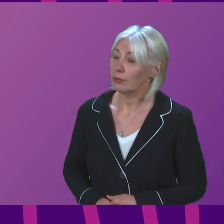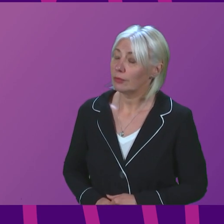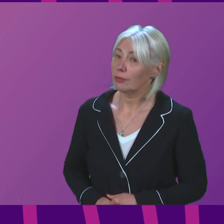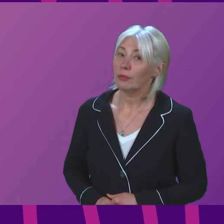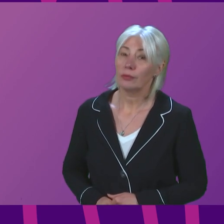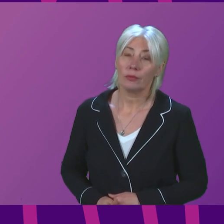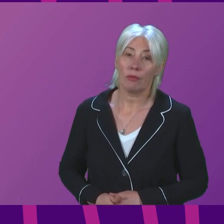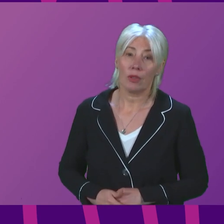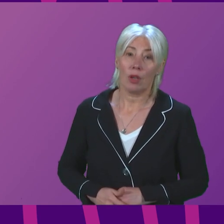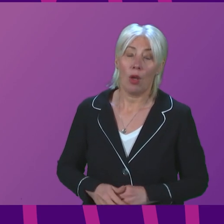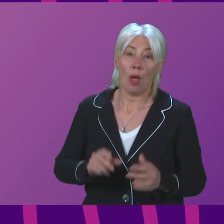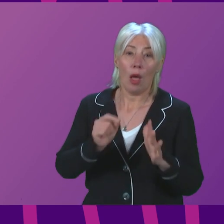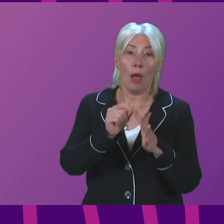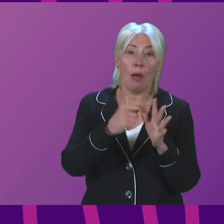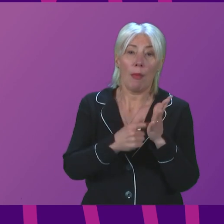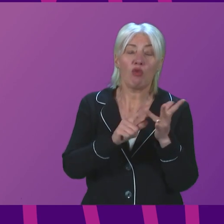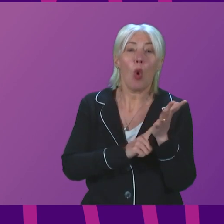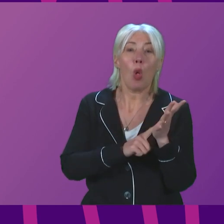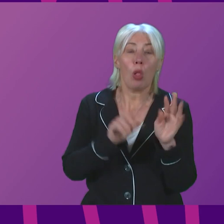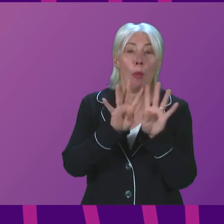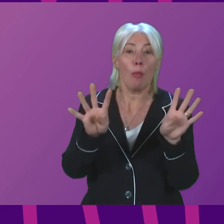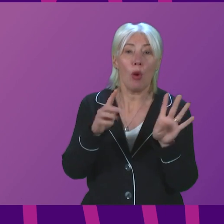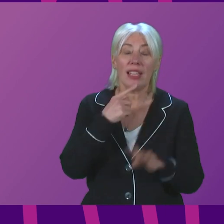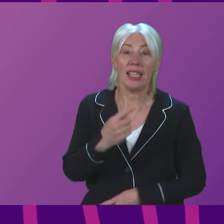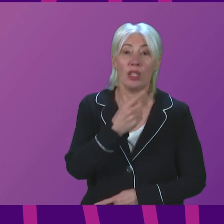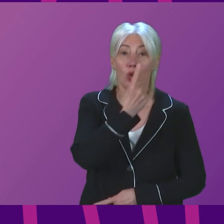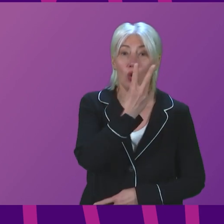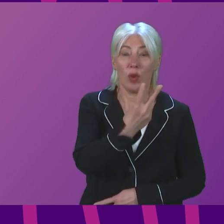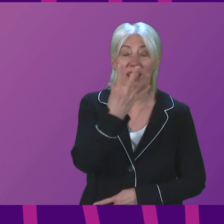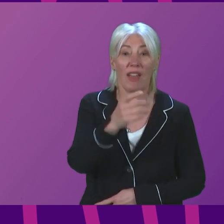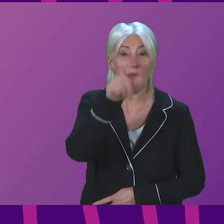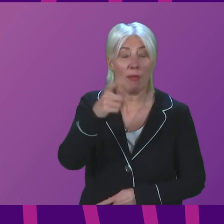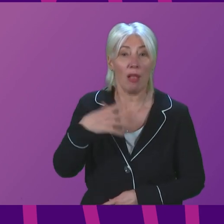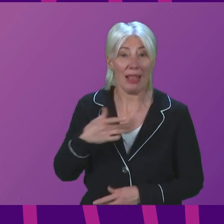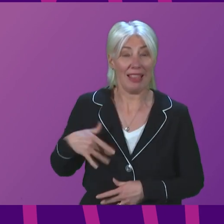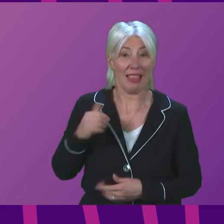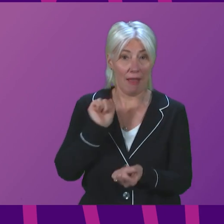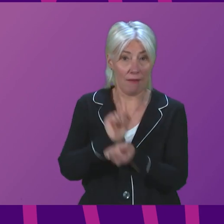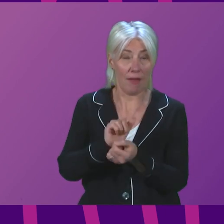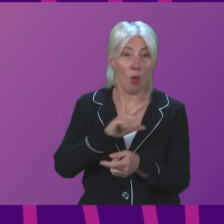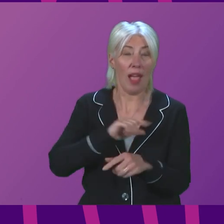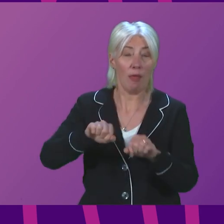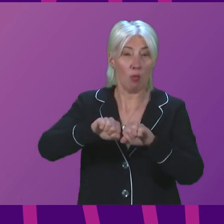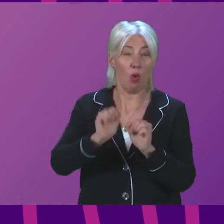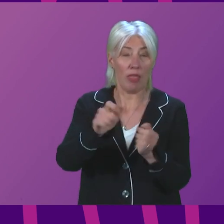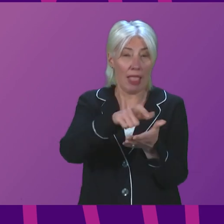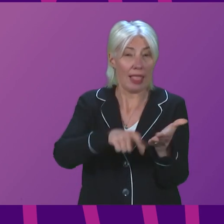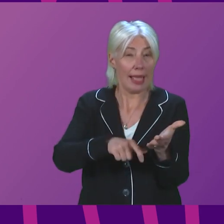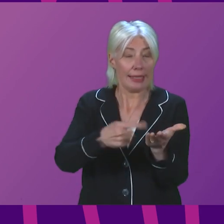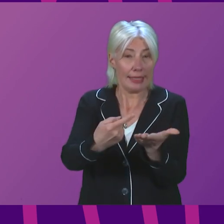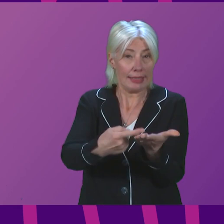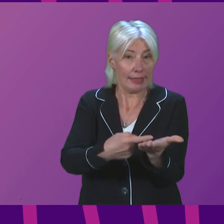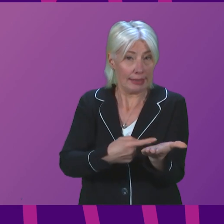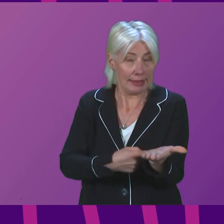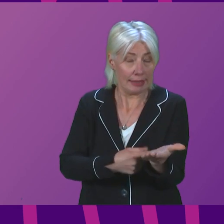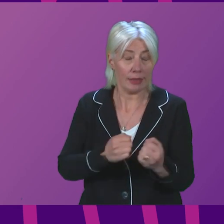The Parole Board have issued warning letters to 25 life-sentence prisoners accused of breaching their licence conditions. Does the